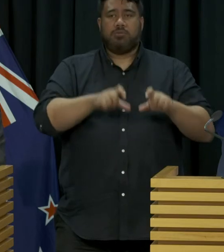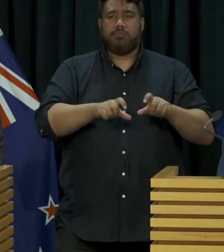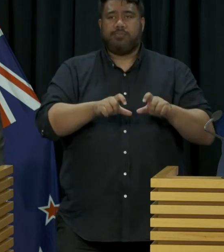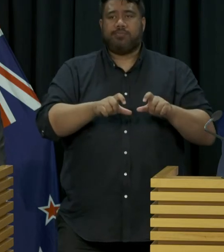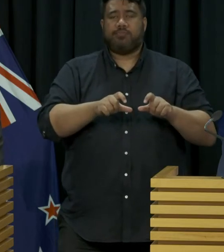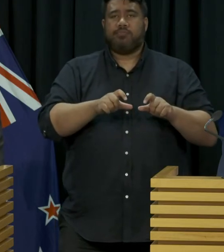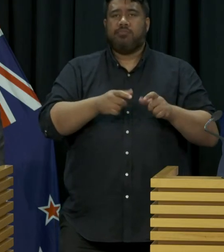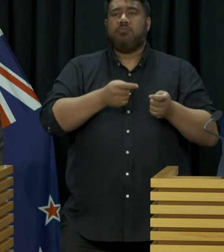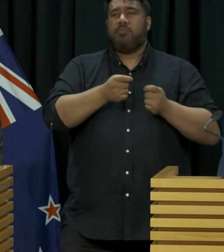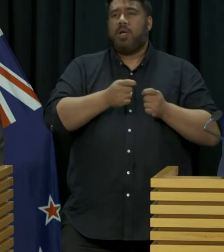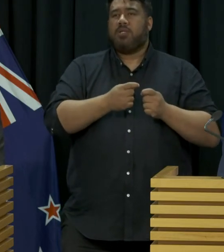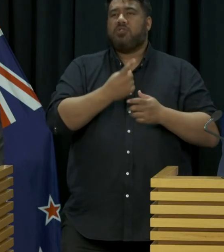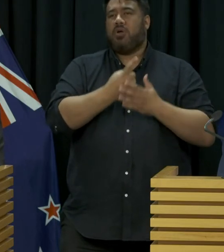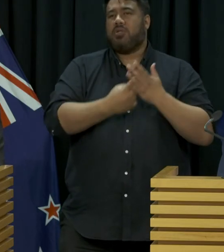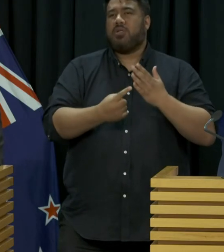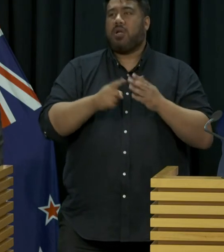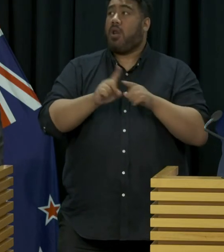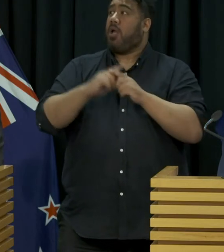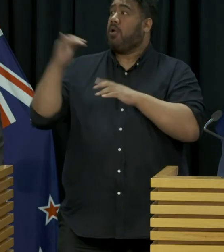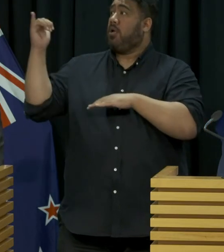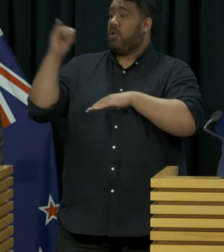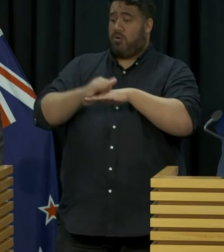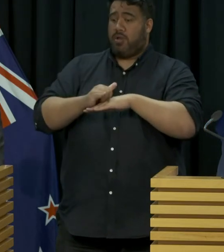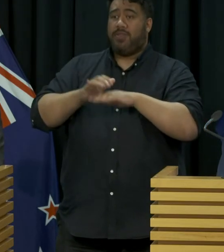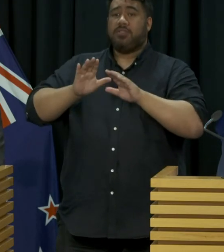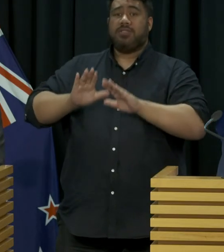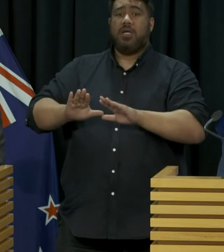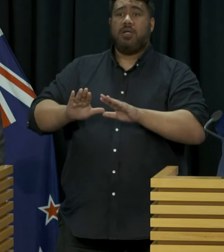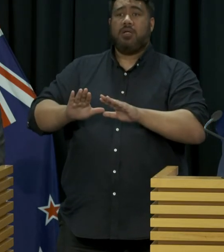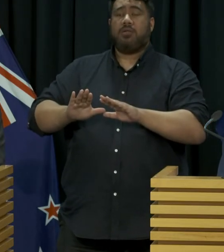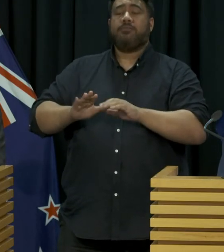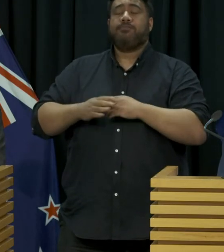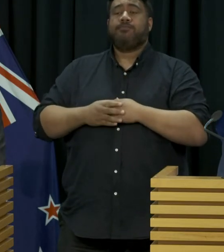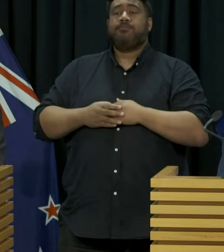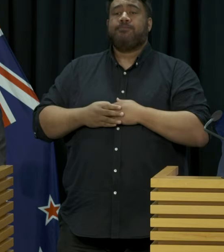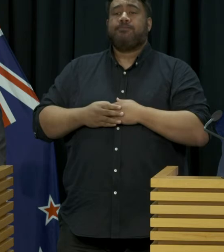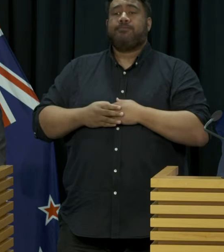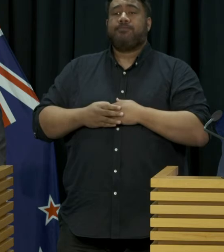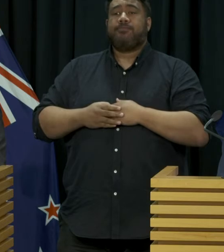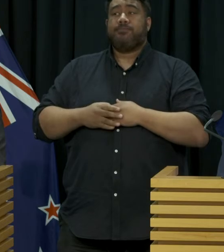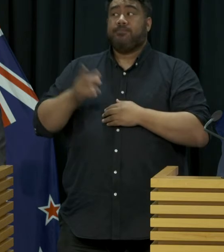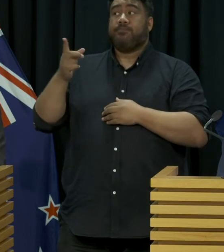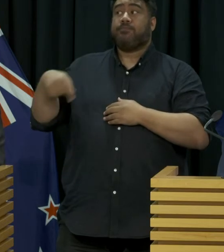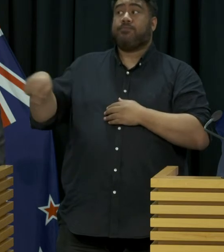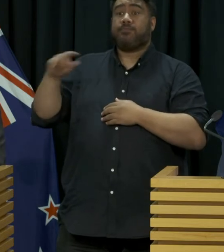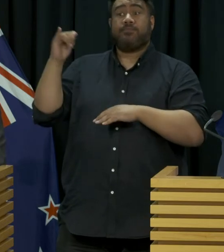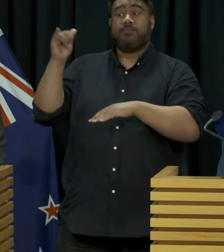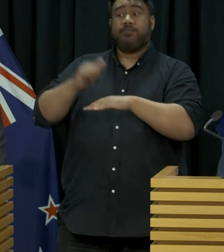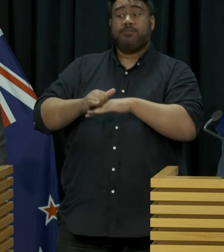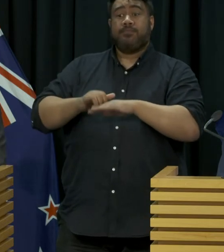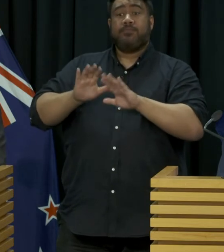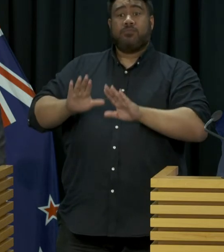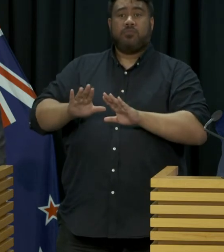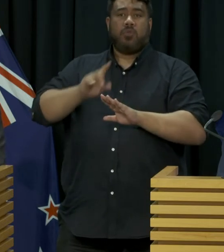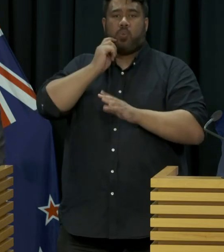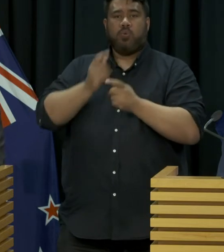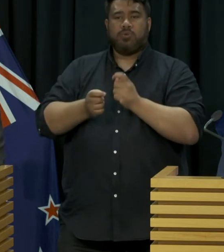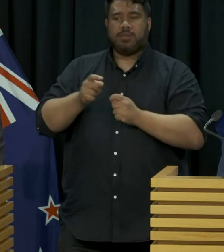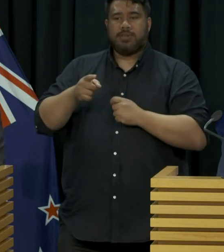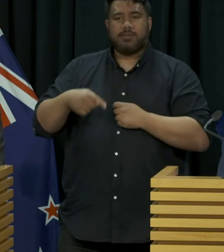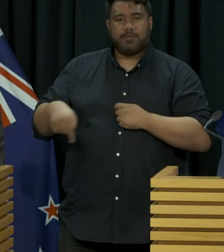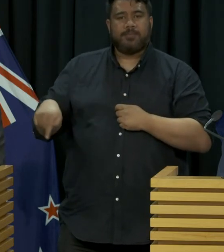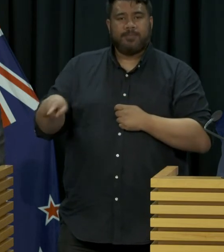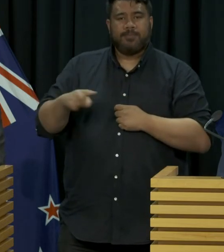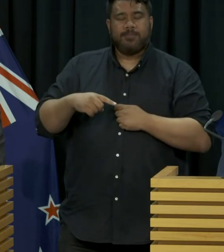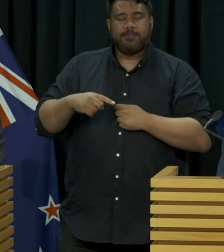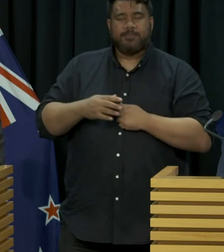at the airport or near the airport and staying for a period of time will now be tested, that will become a requirement